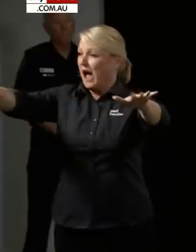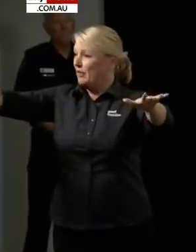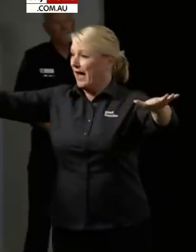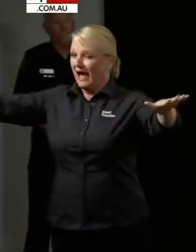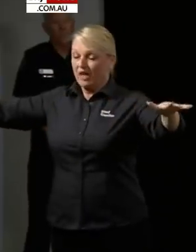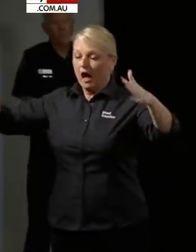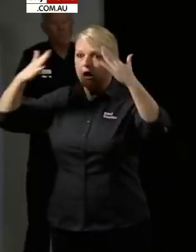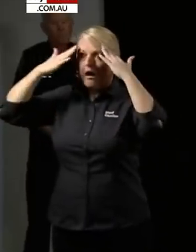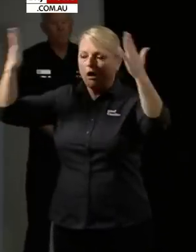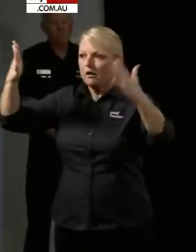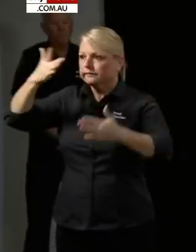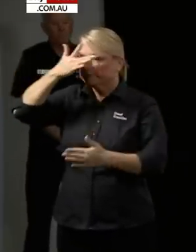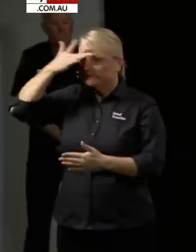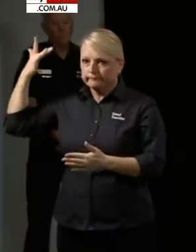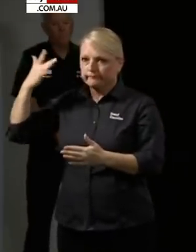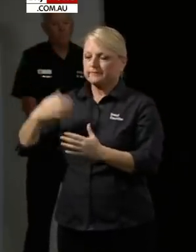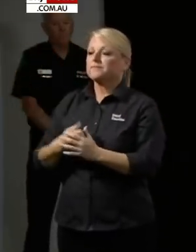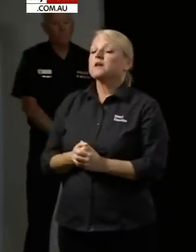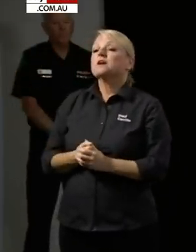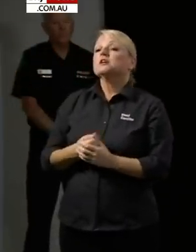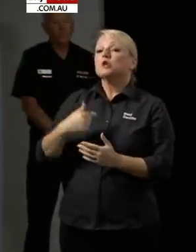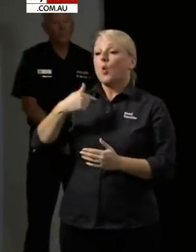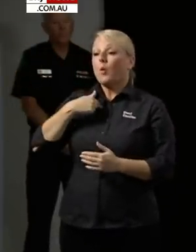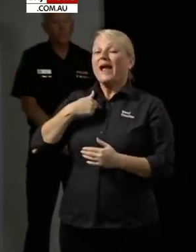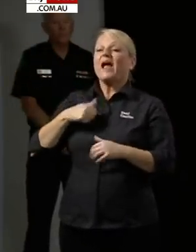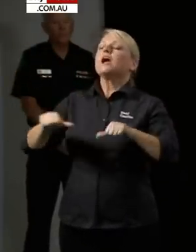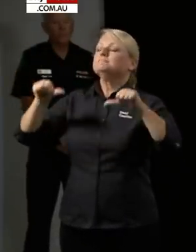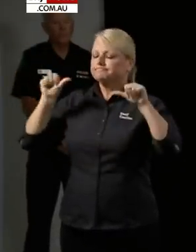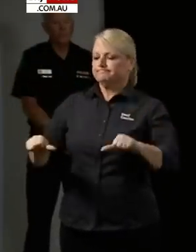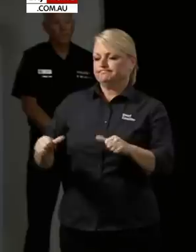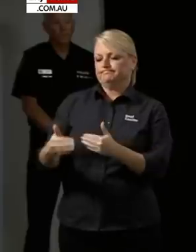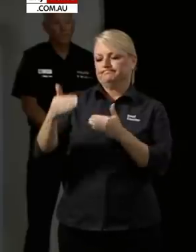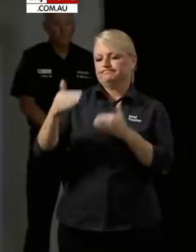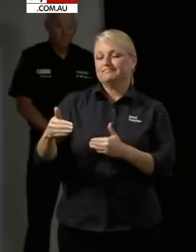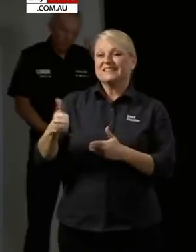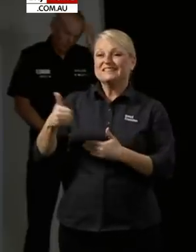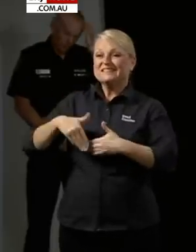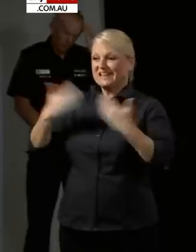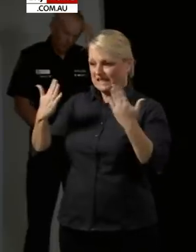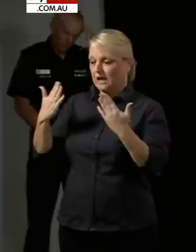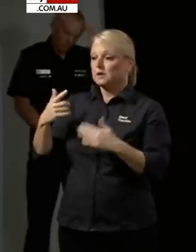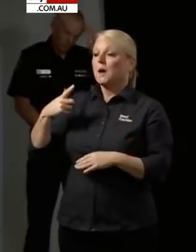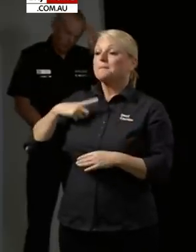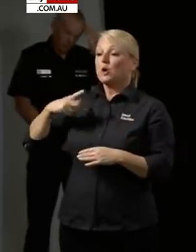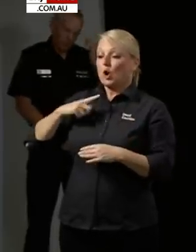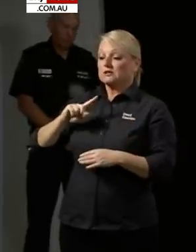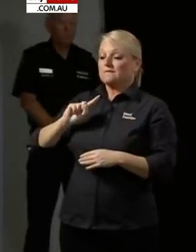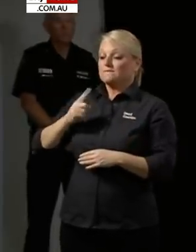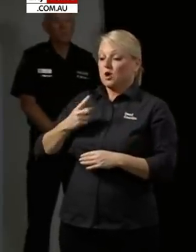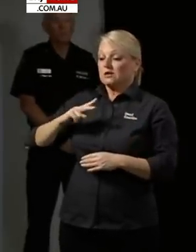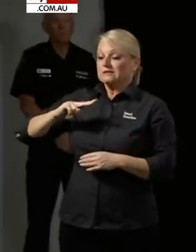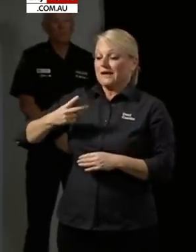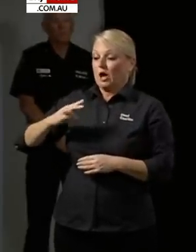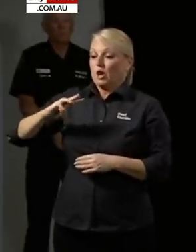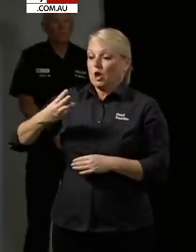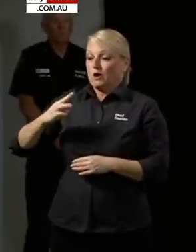significant restrictions is that's two generations as I said we're up to the fifth and then we'll be getting up to the sixth.